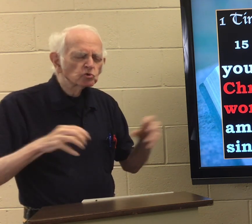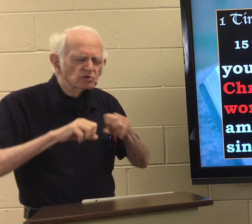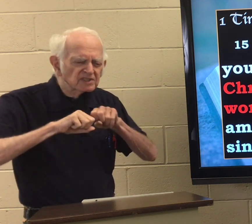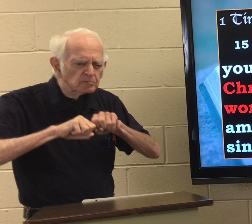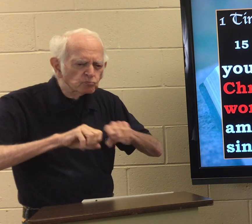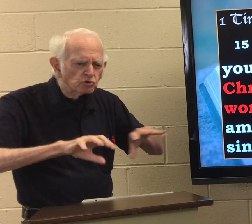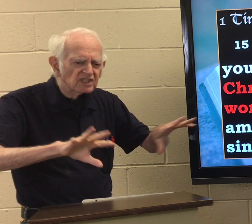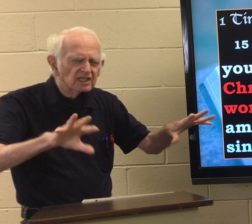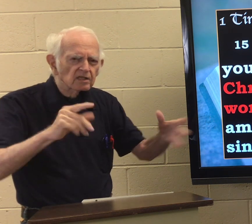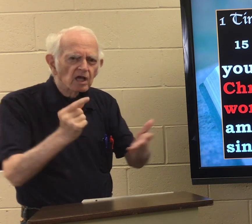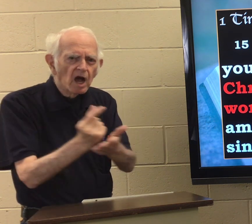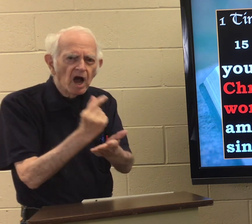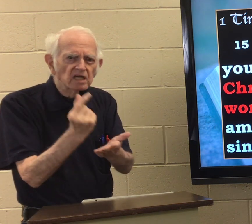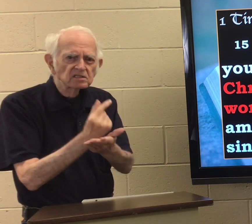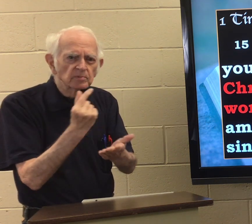did much to spread the gospel.